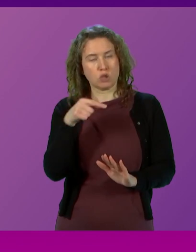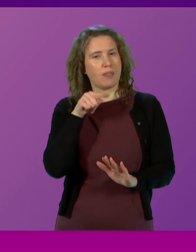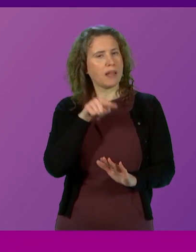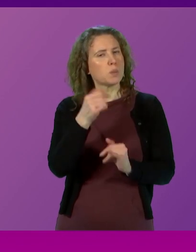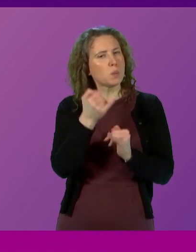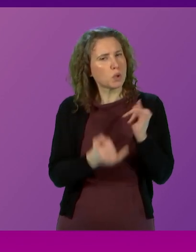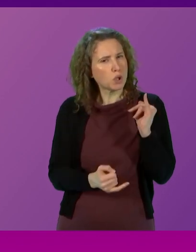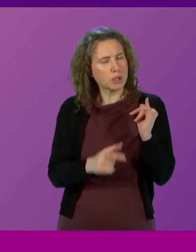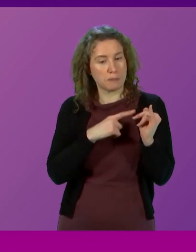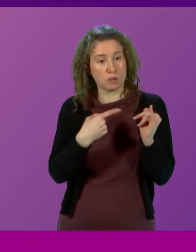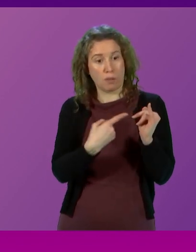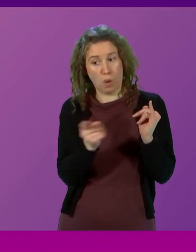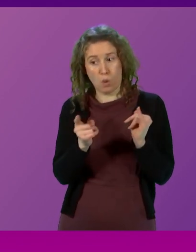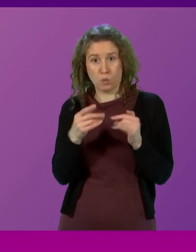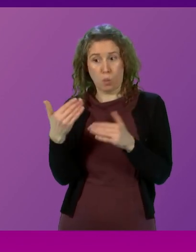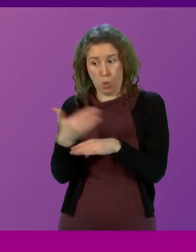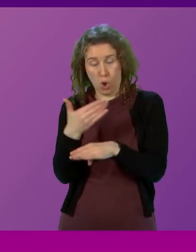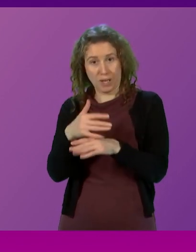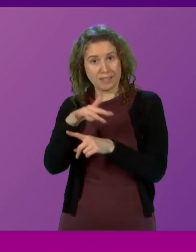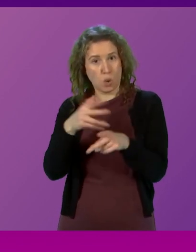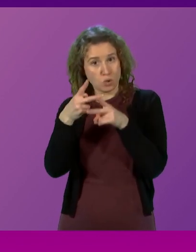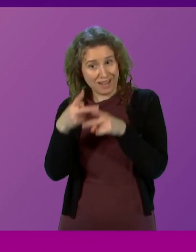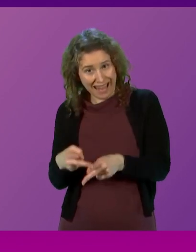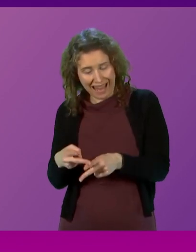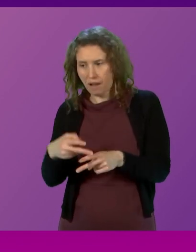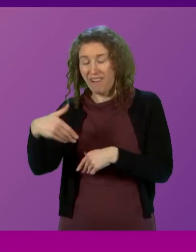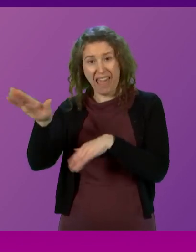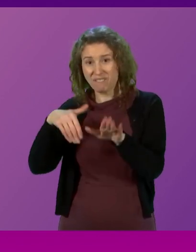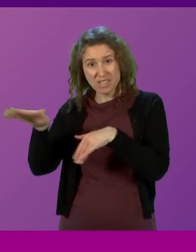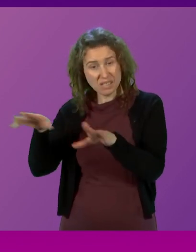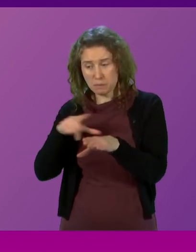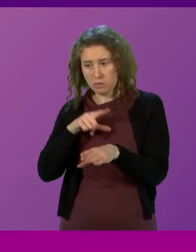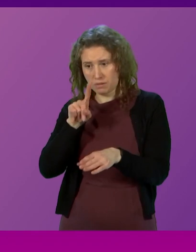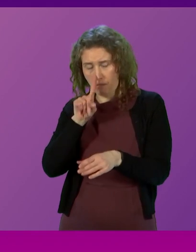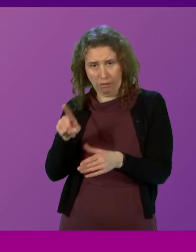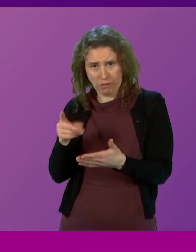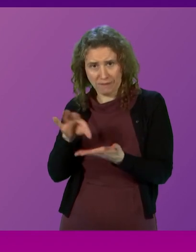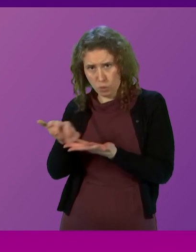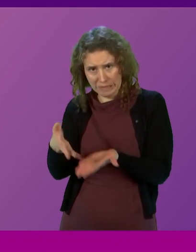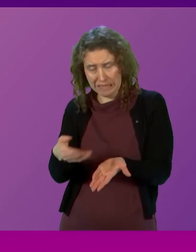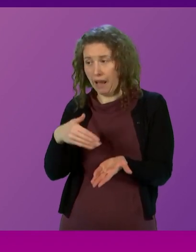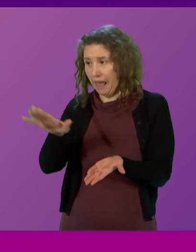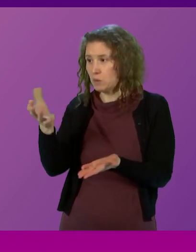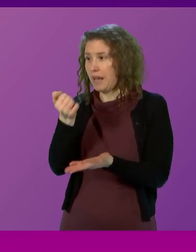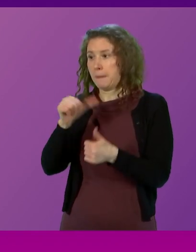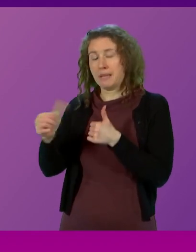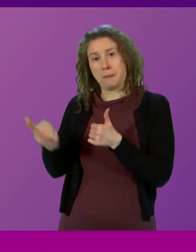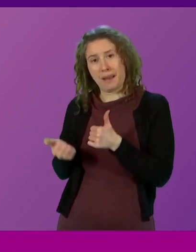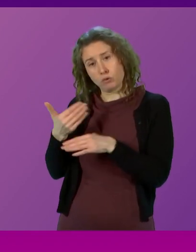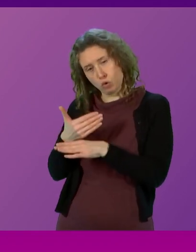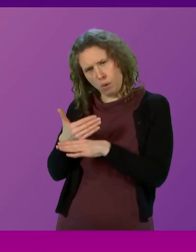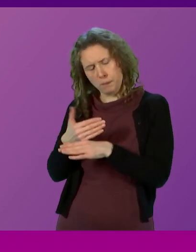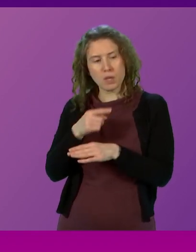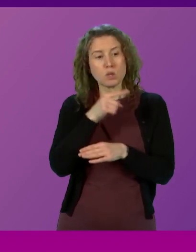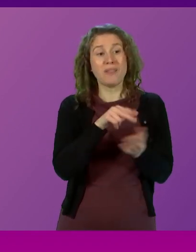those carrying out social care have left for jobs with better pay. So can I ask what is the cost to the health